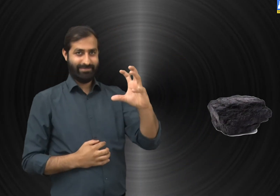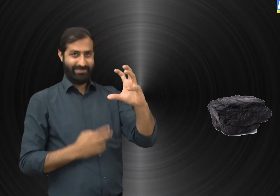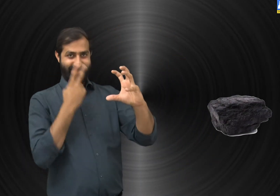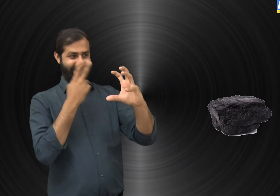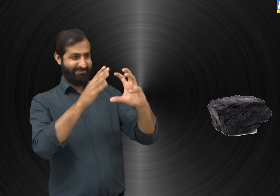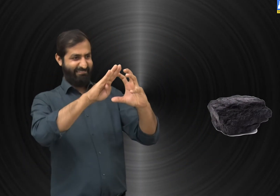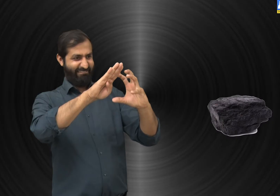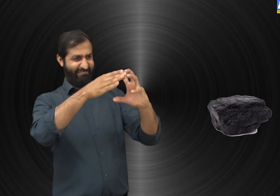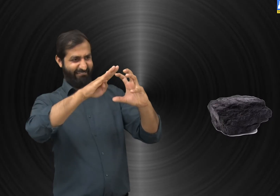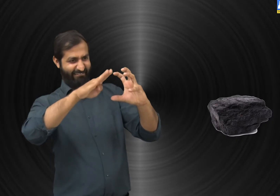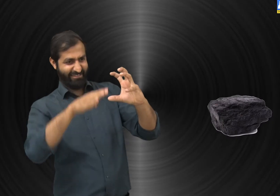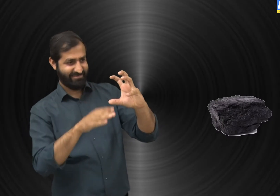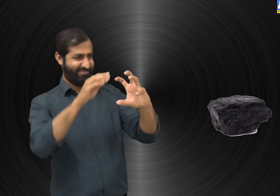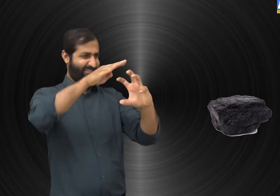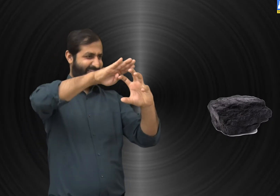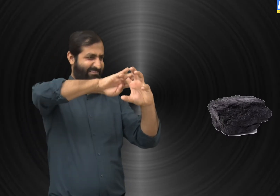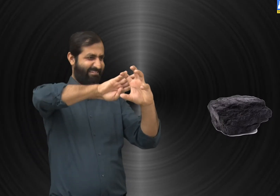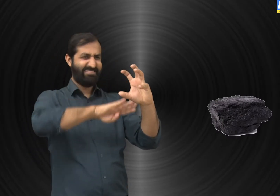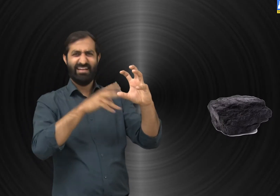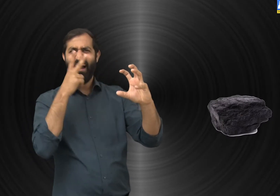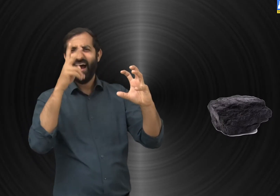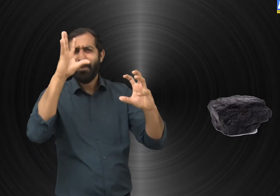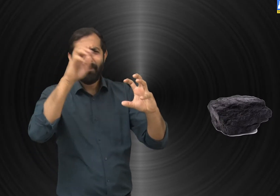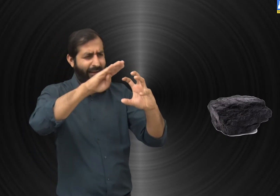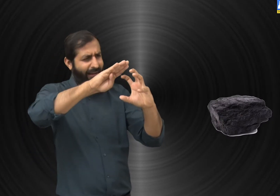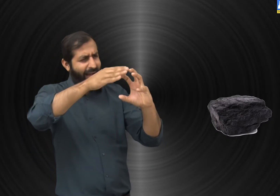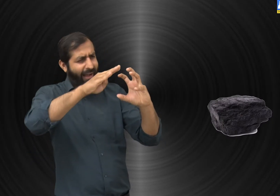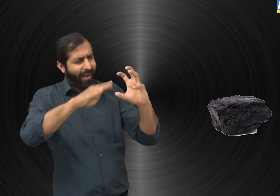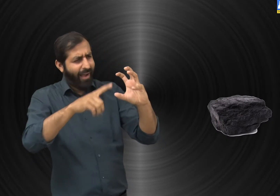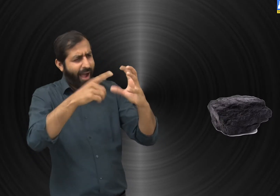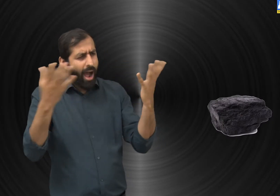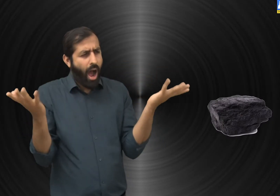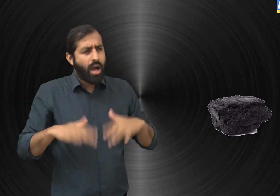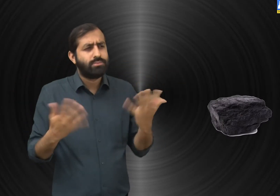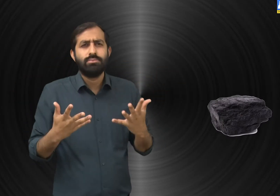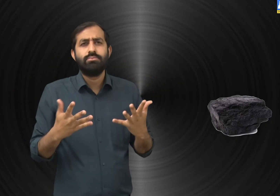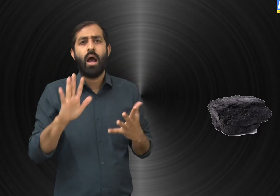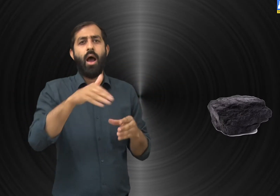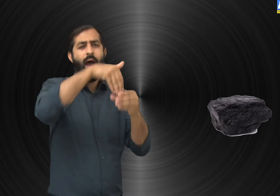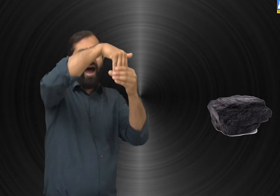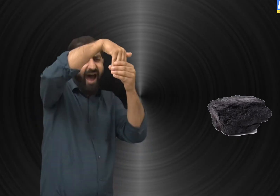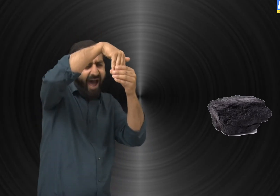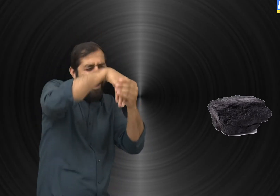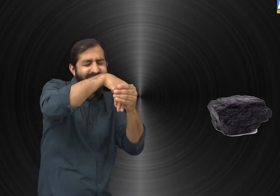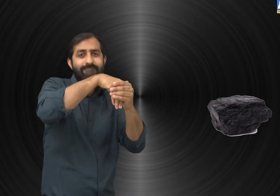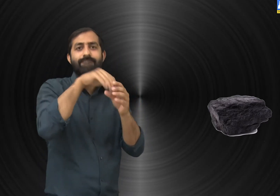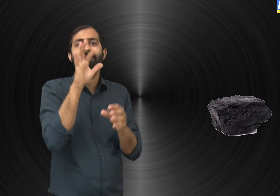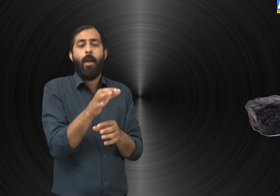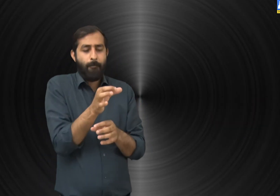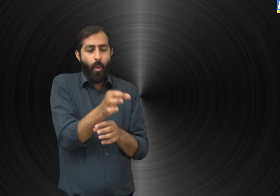Coal is a combustible black or brownish black sedimentary rock. The organic compounds in coal are composed